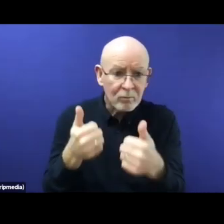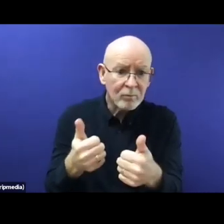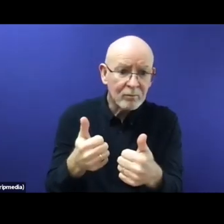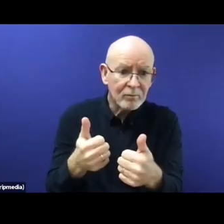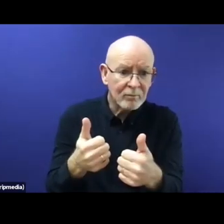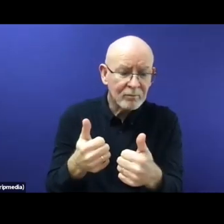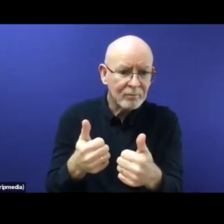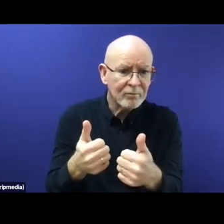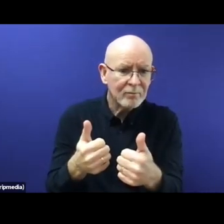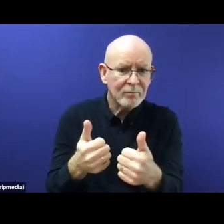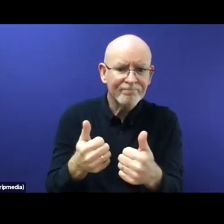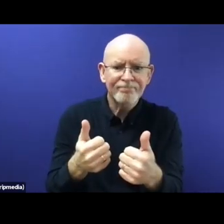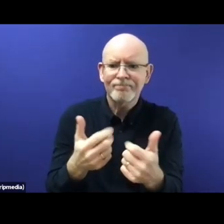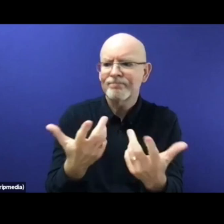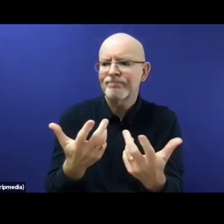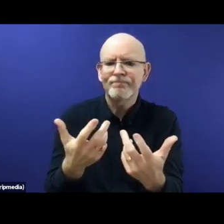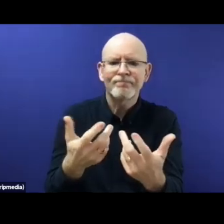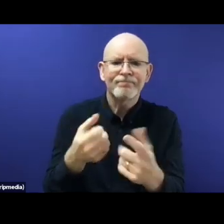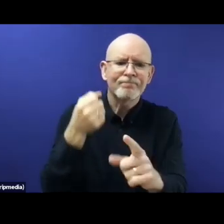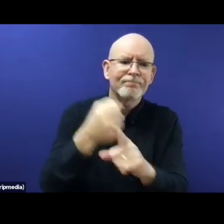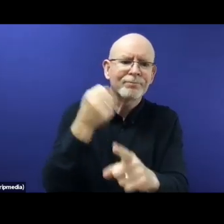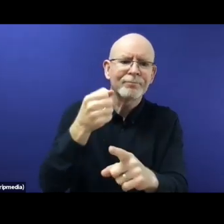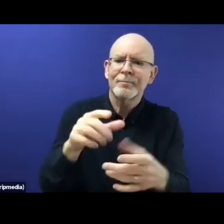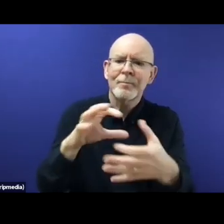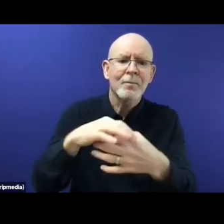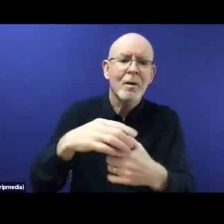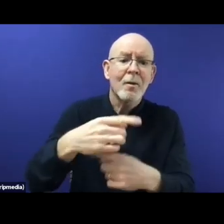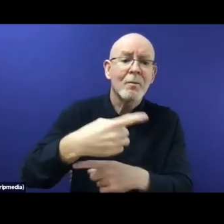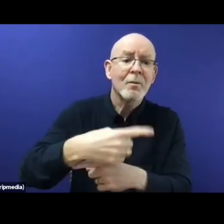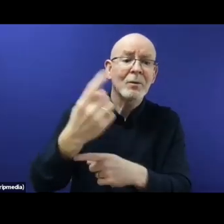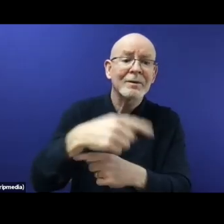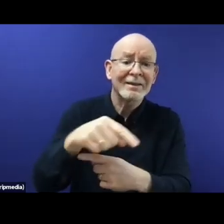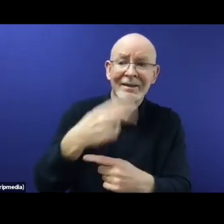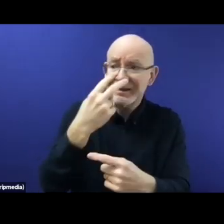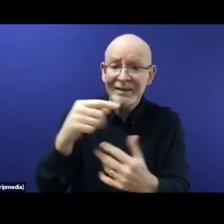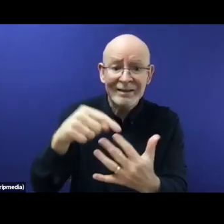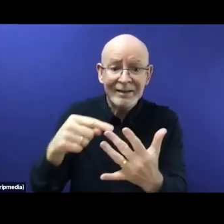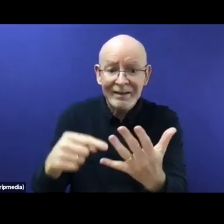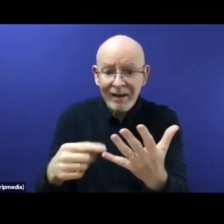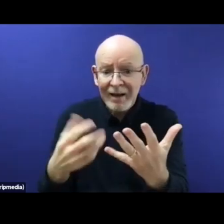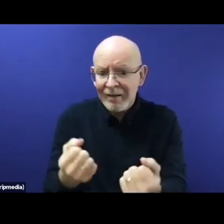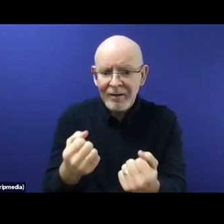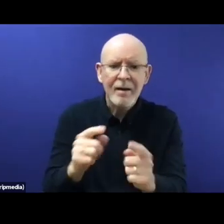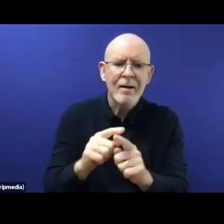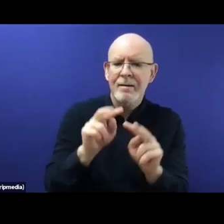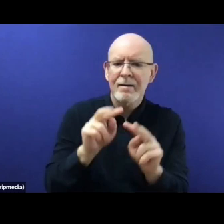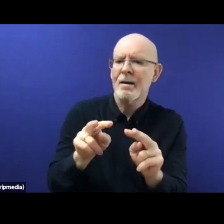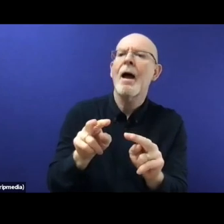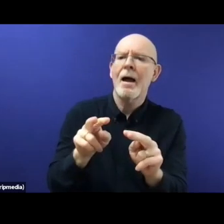a mandatory arrangement and some parts of the accelerated procedures will also under a mandatory mechanism